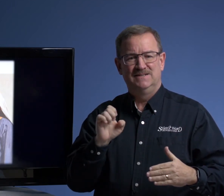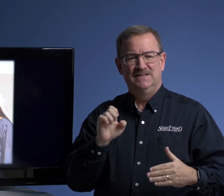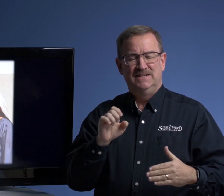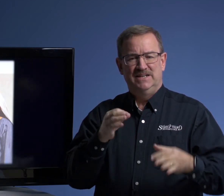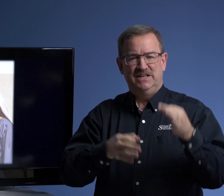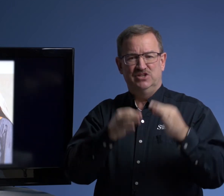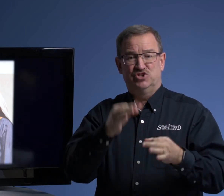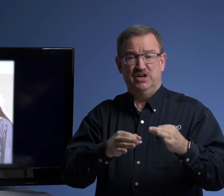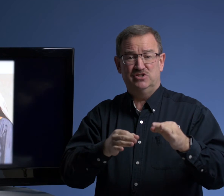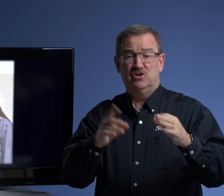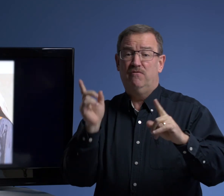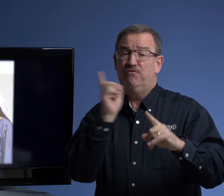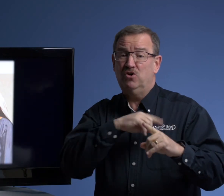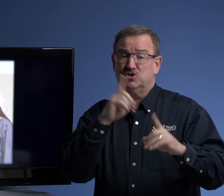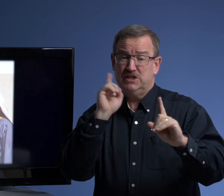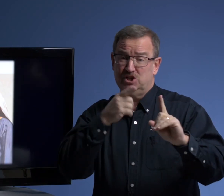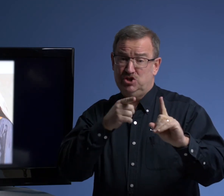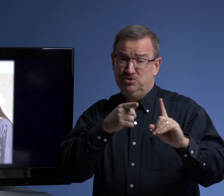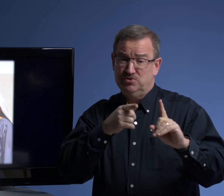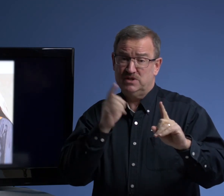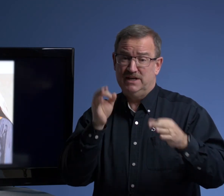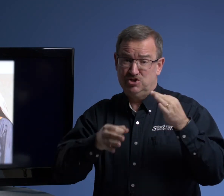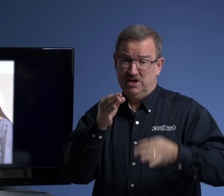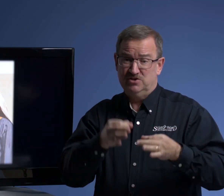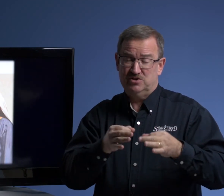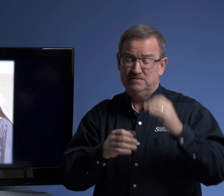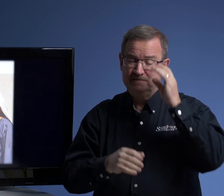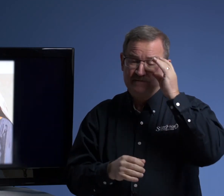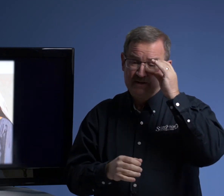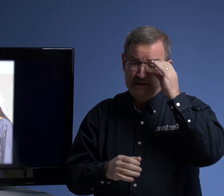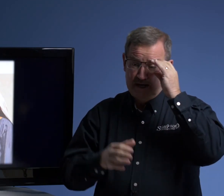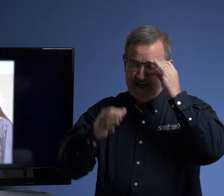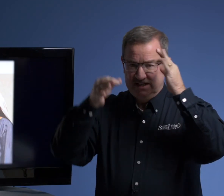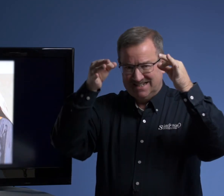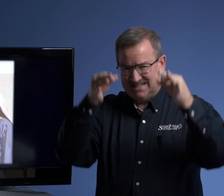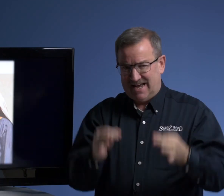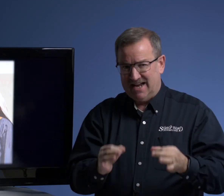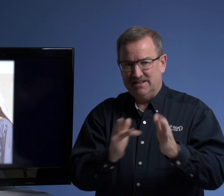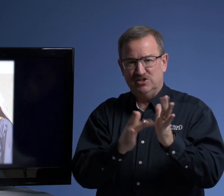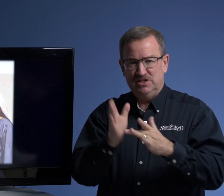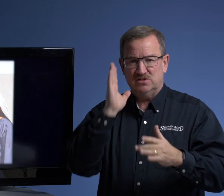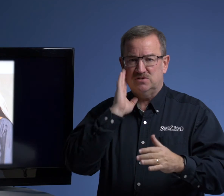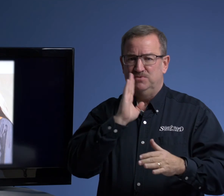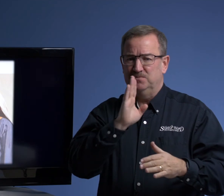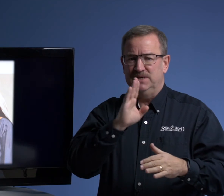He is judged, falsely accused and judged. And it is decided that Jesus will be